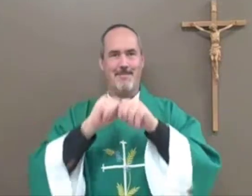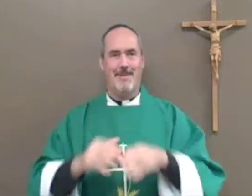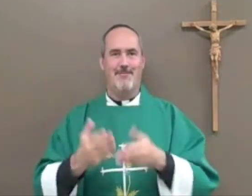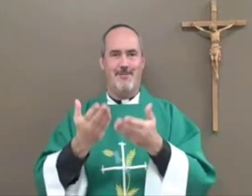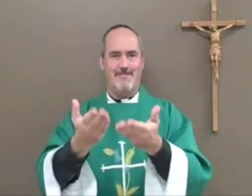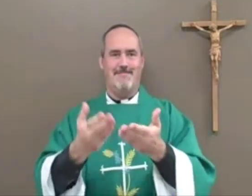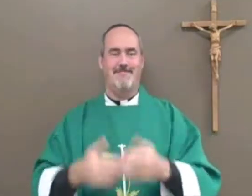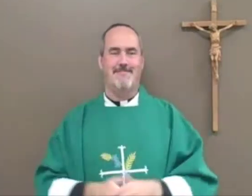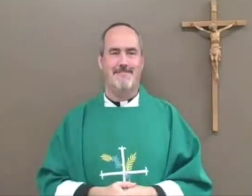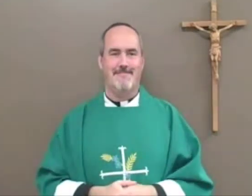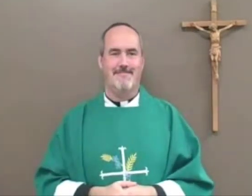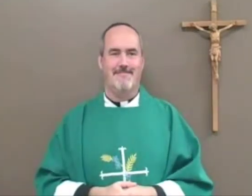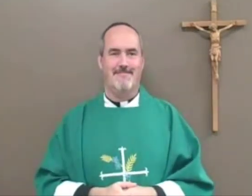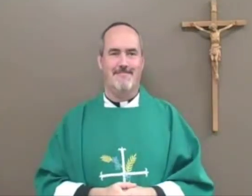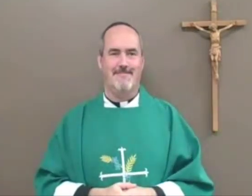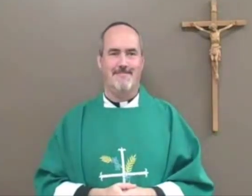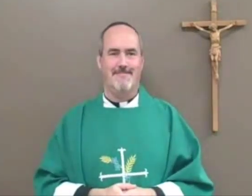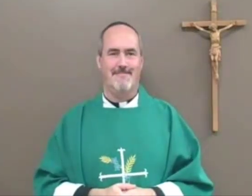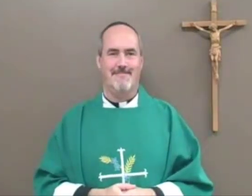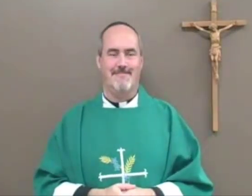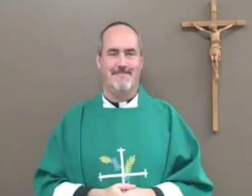Thank you, and God bless you. Thank